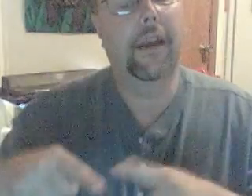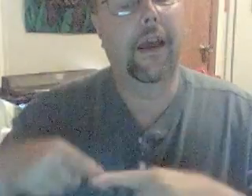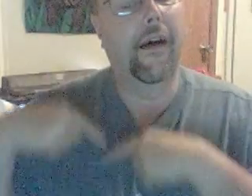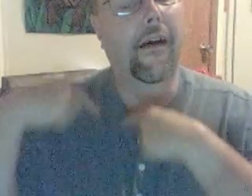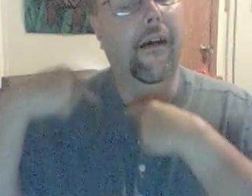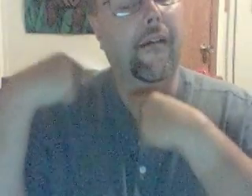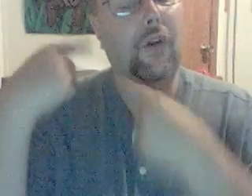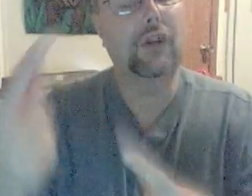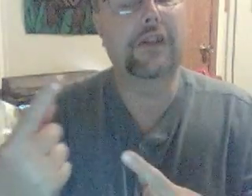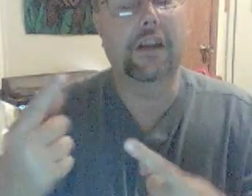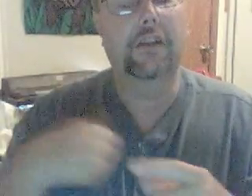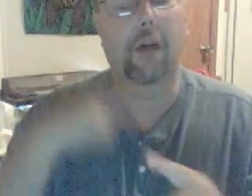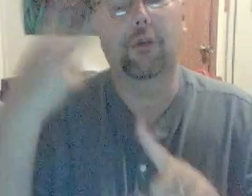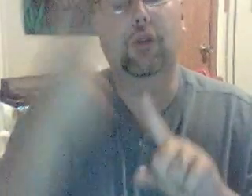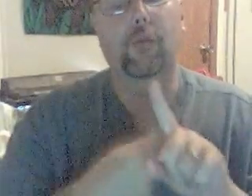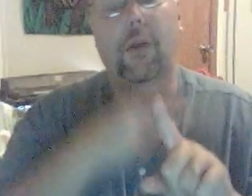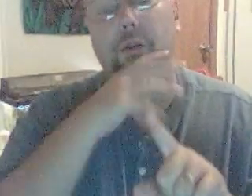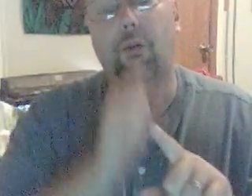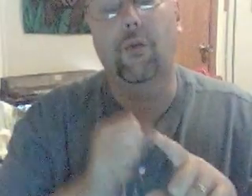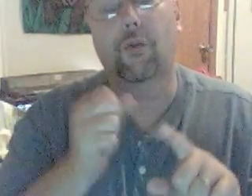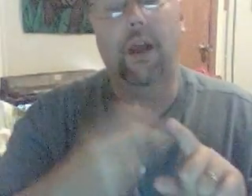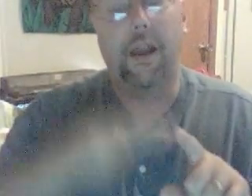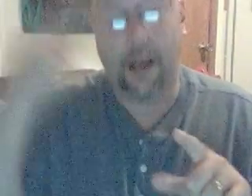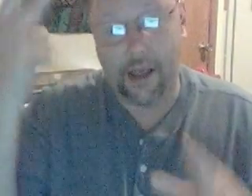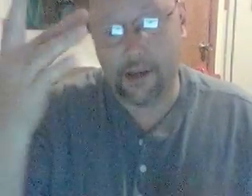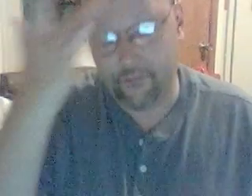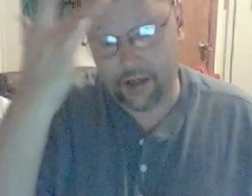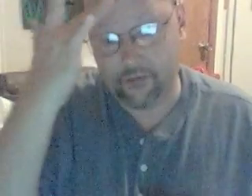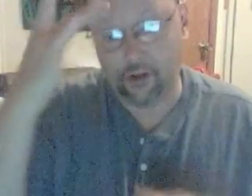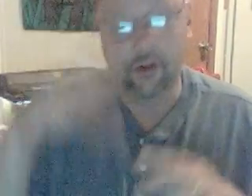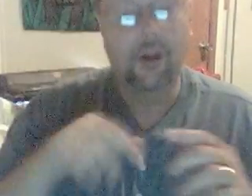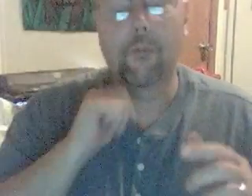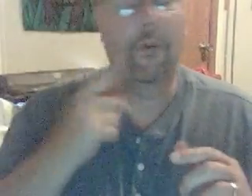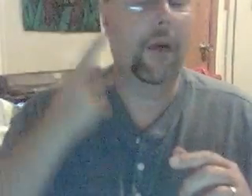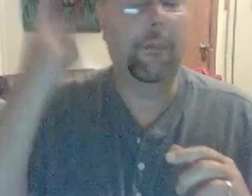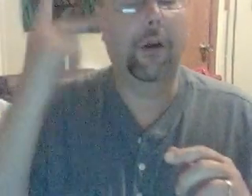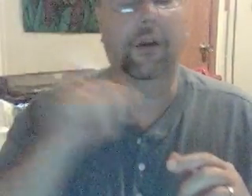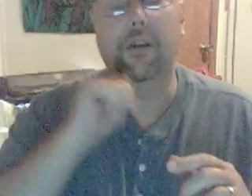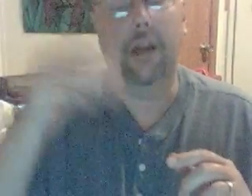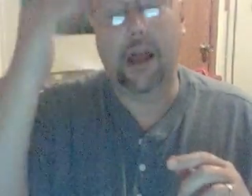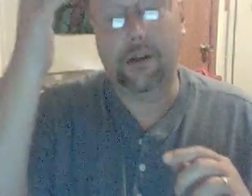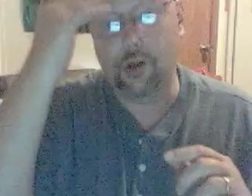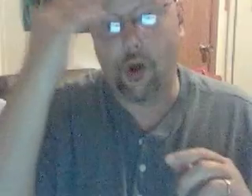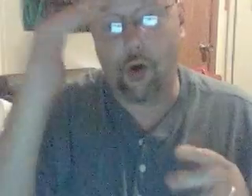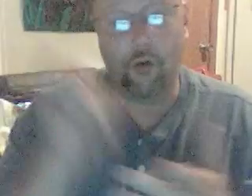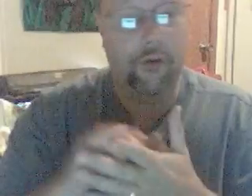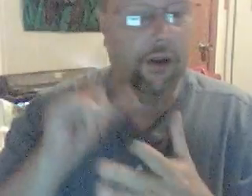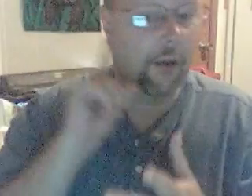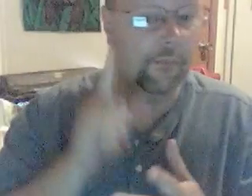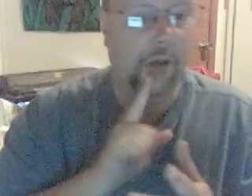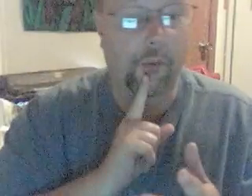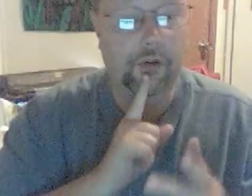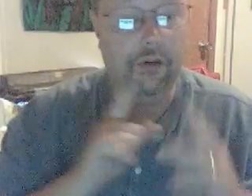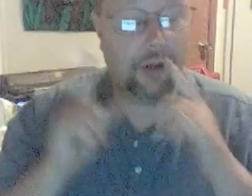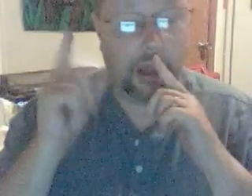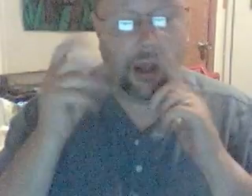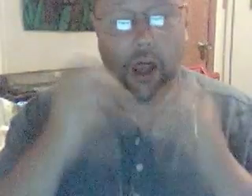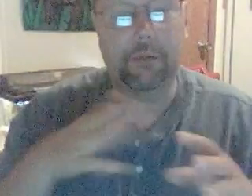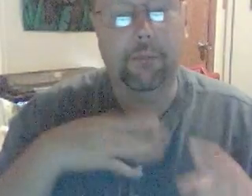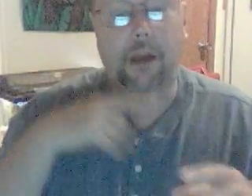ever since, I was two months old, I had a high fever, but my parents did not know that I lost my